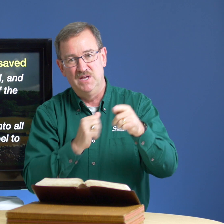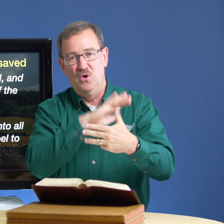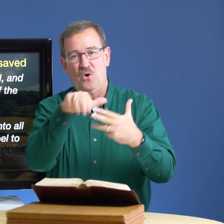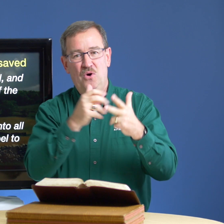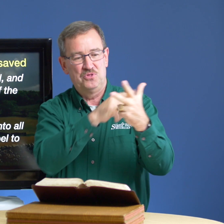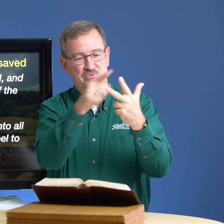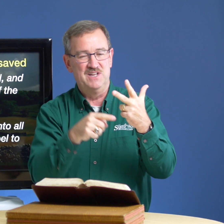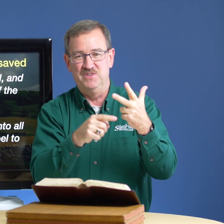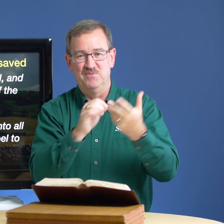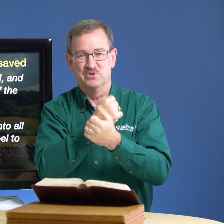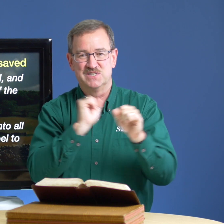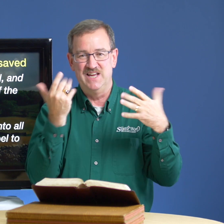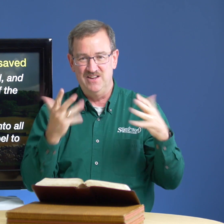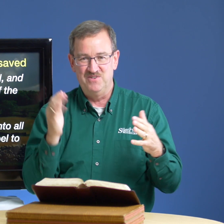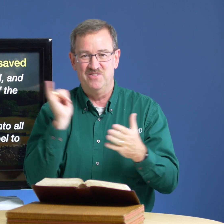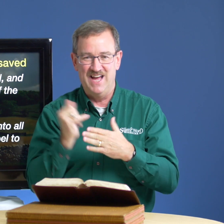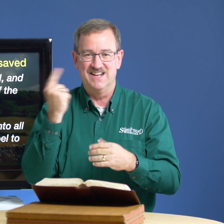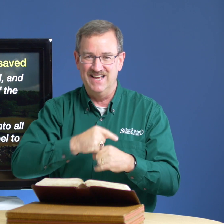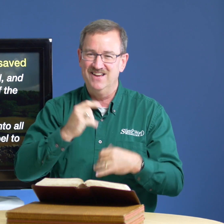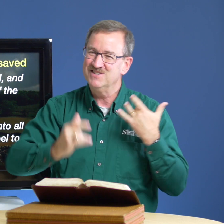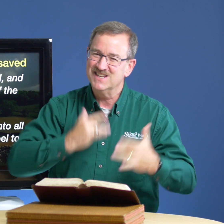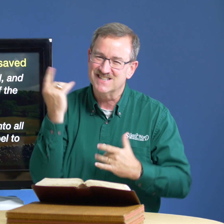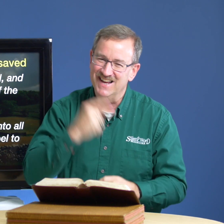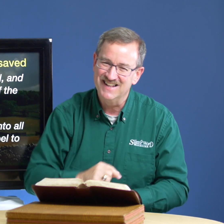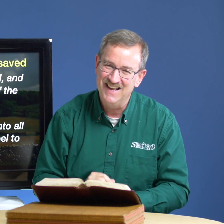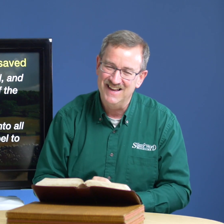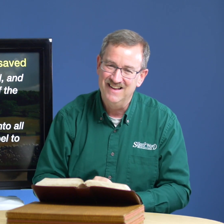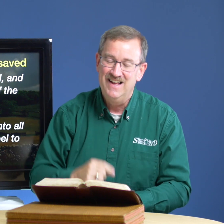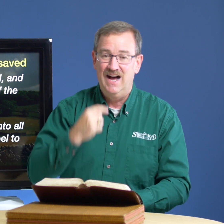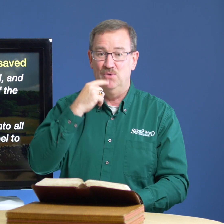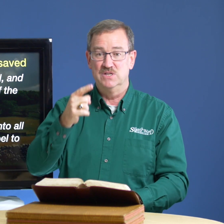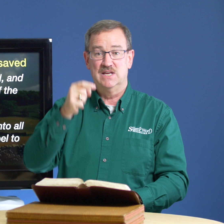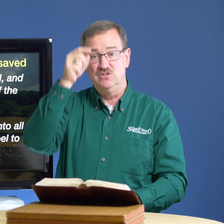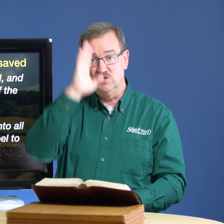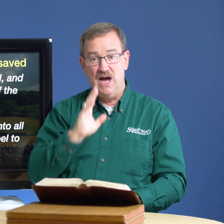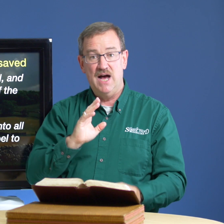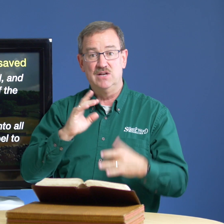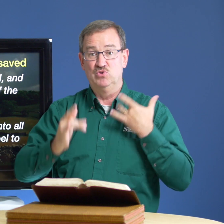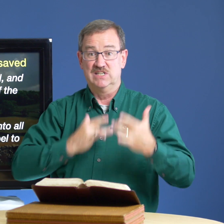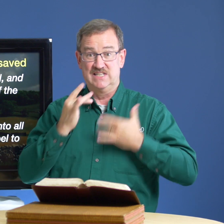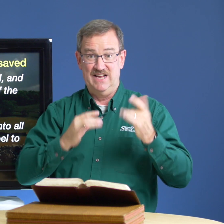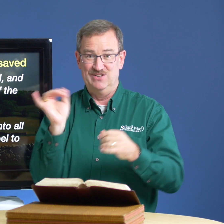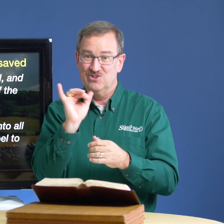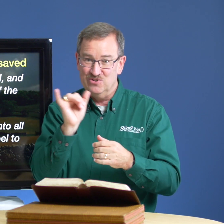all three of them were saved that day it was an exciting day i want to tell you god was excited too